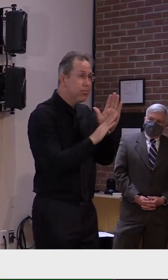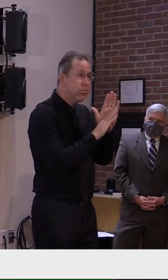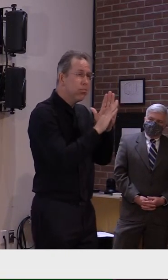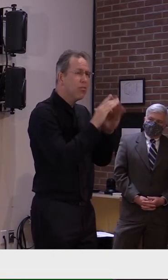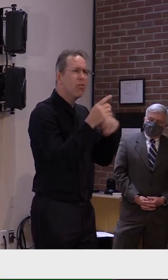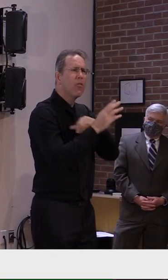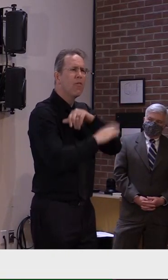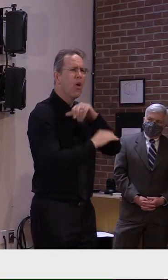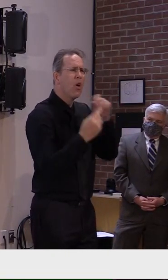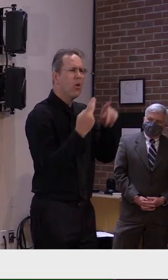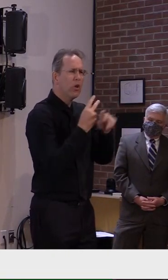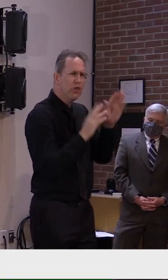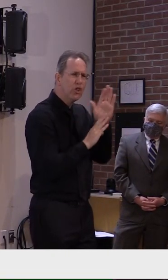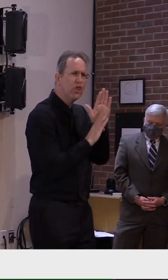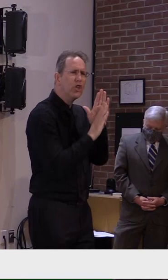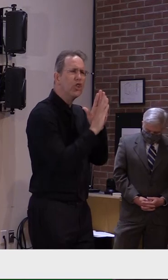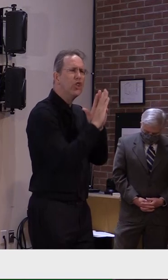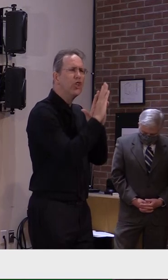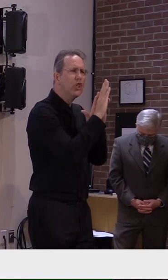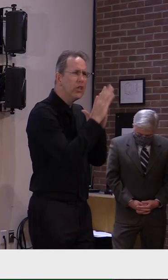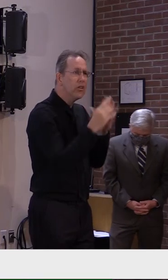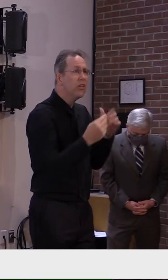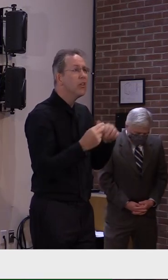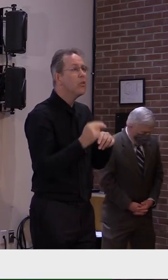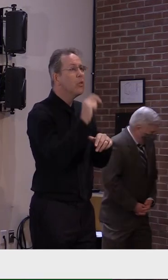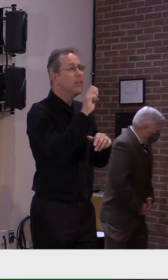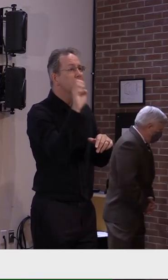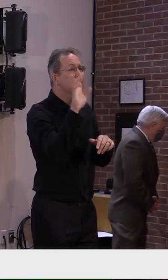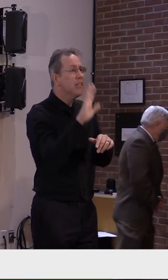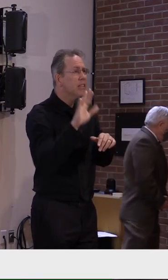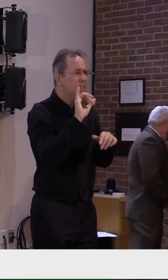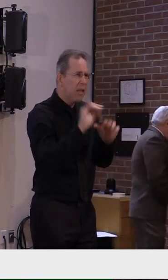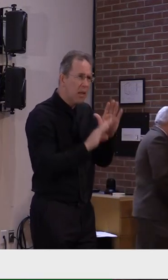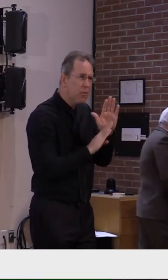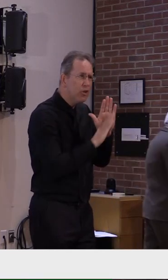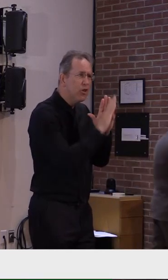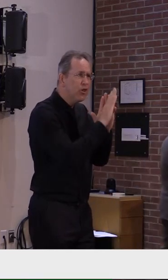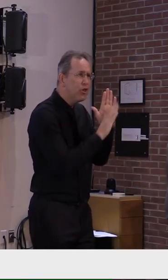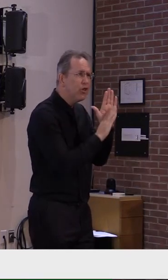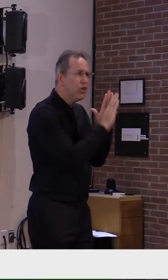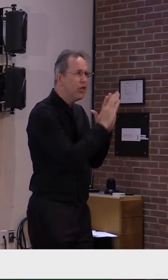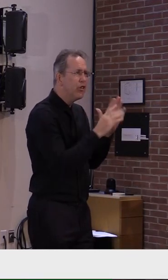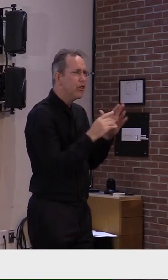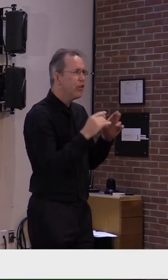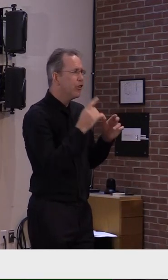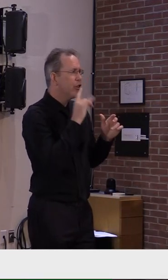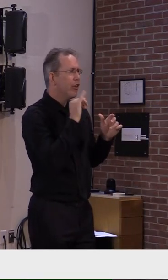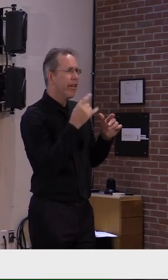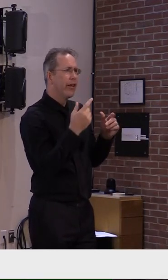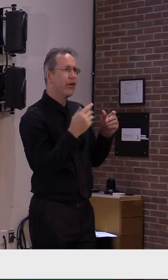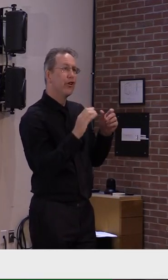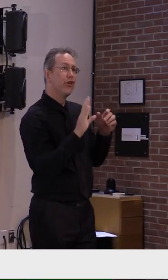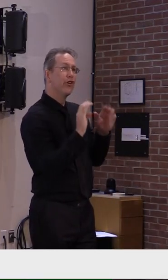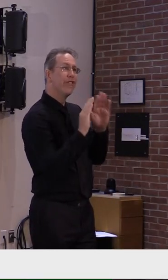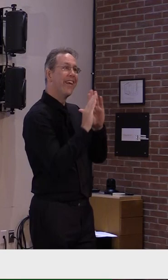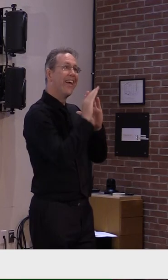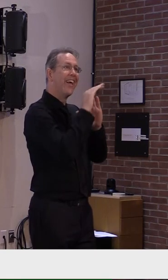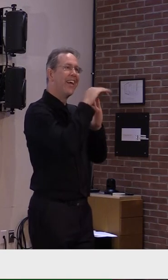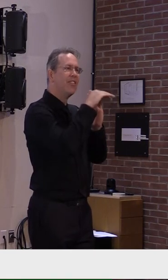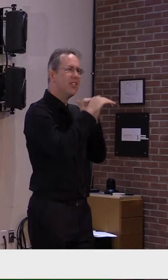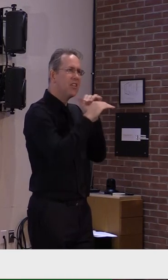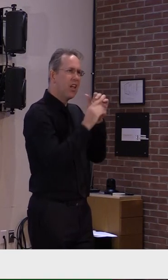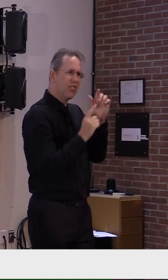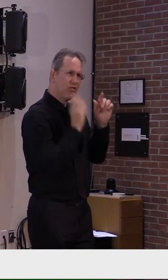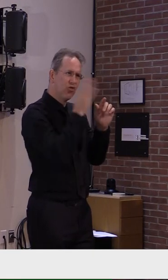but region-wide to be honest. But certainly we're talking about Vermont here. So that